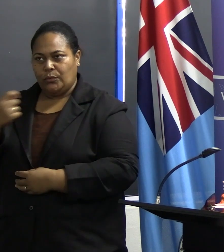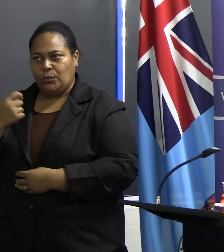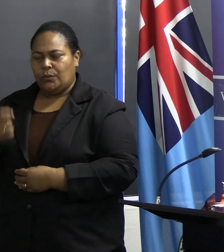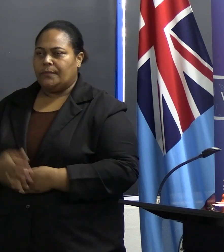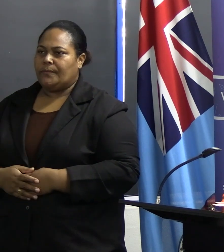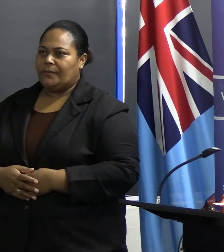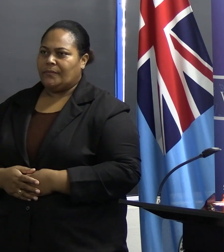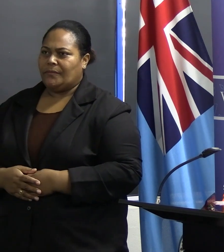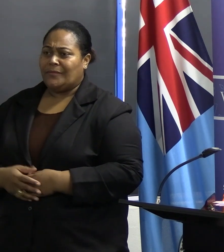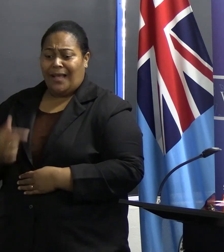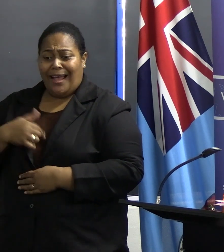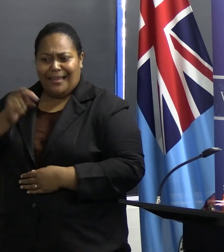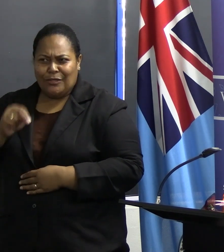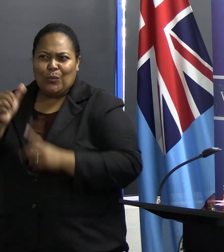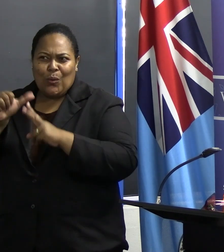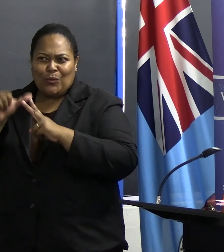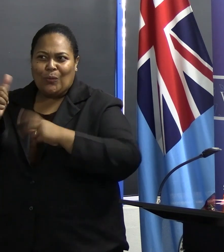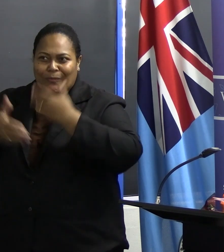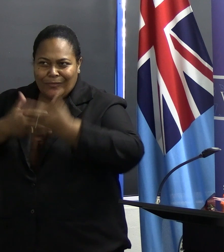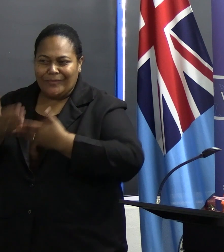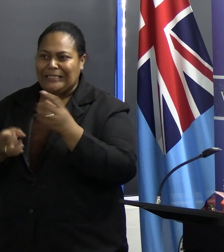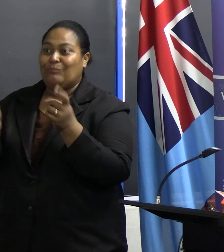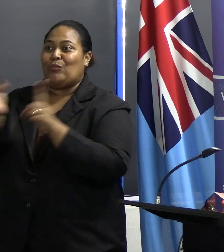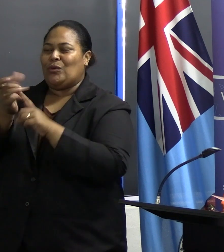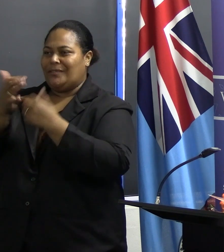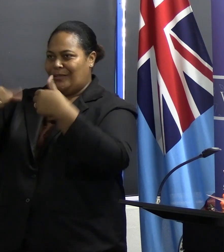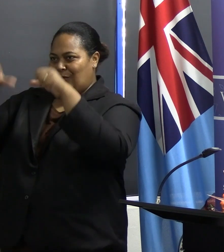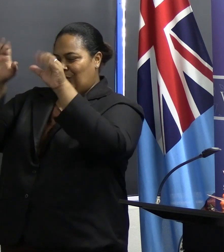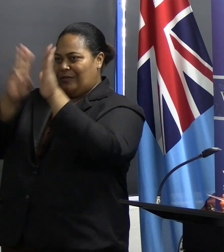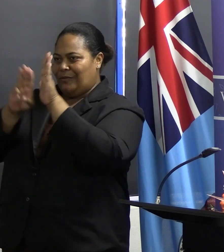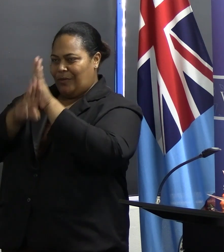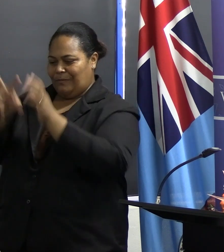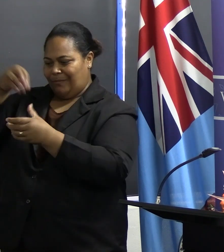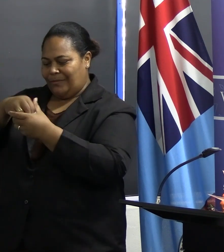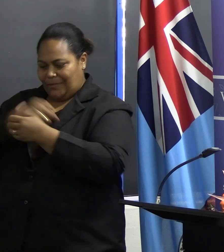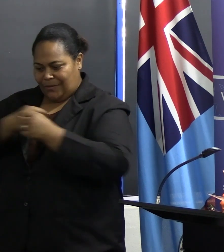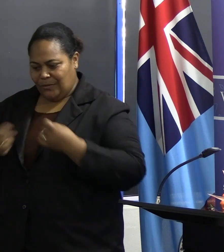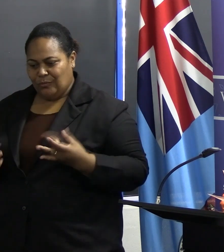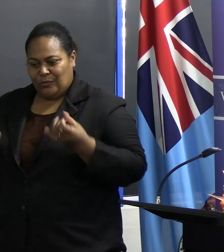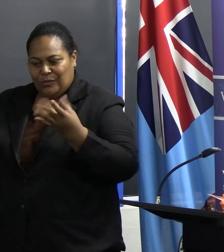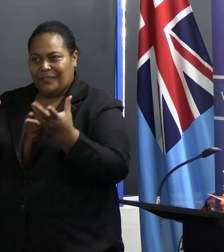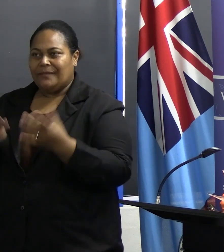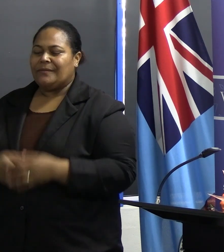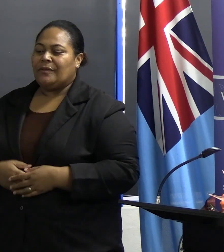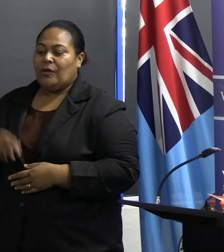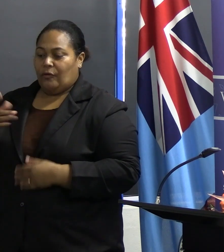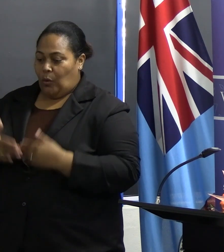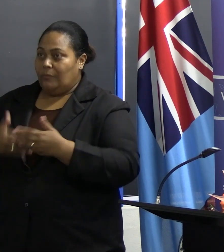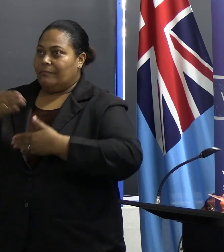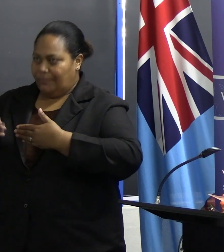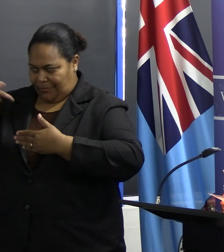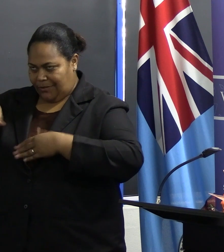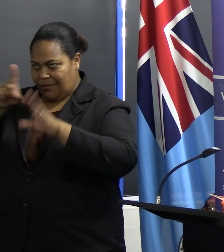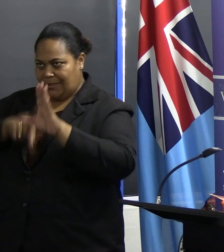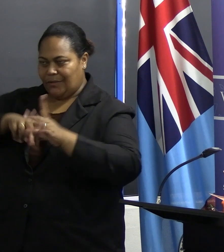remiss of me not to highlight one of our key achievements as part and parcel of our preparation for the incoming cyclone season.